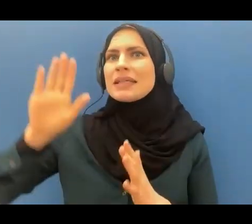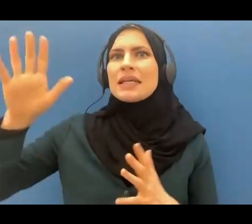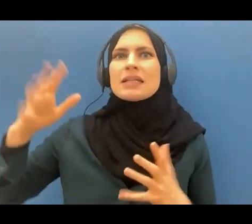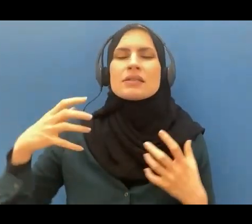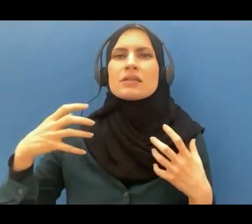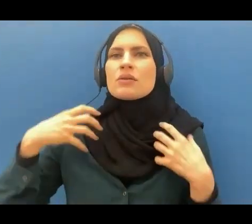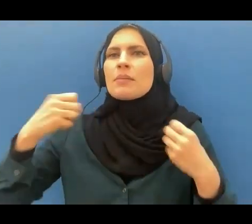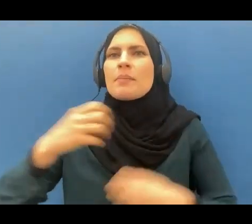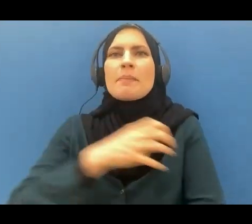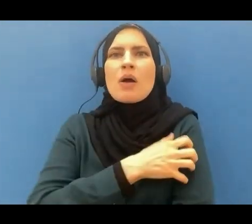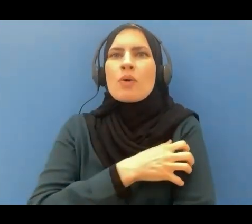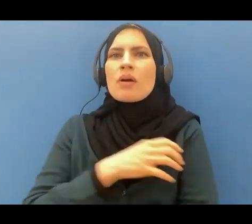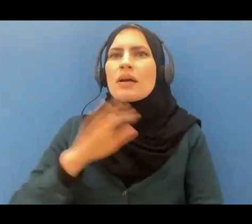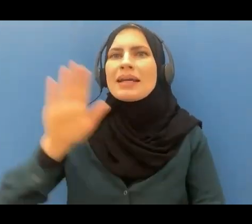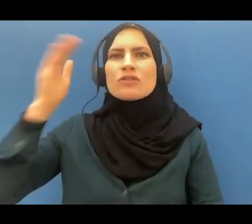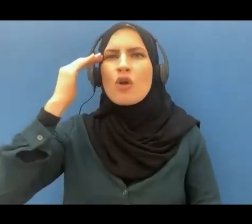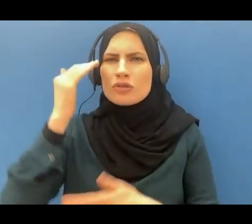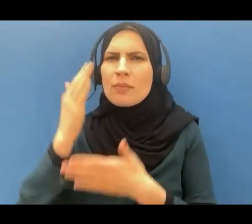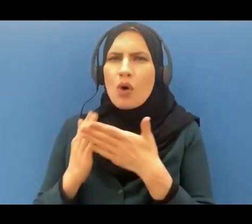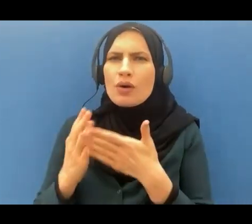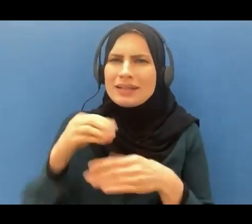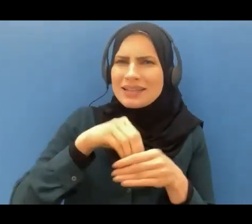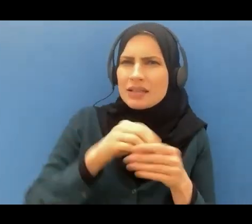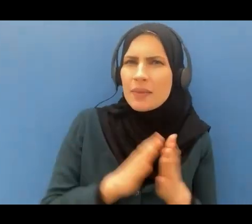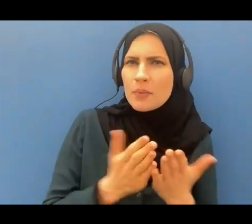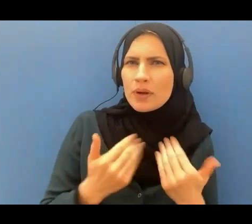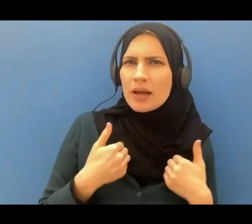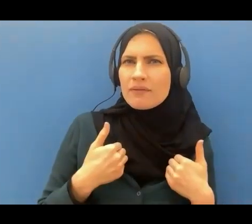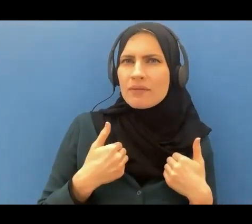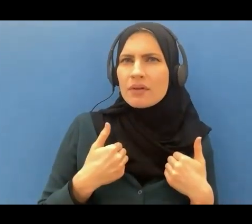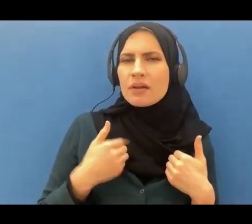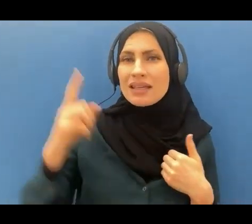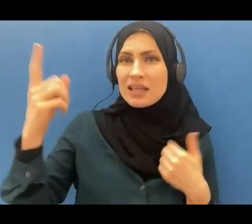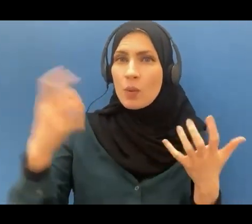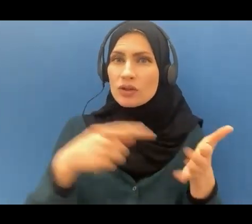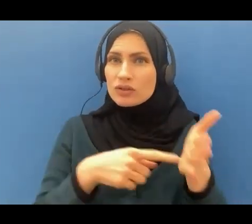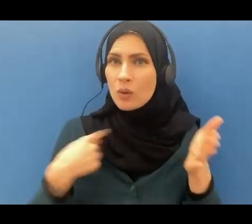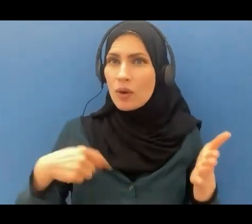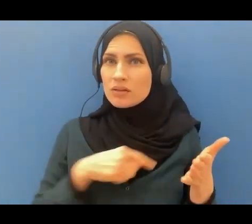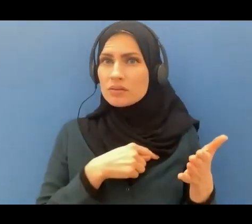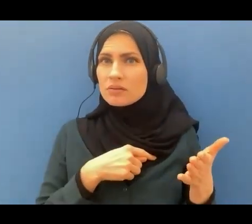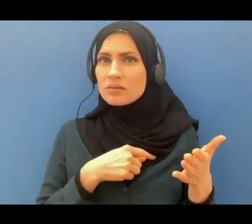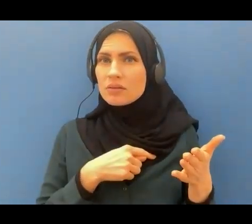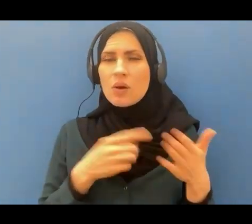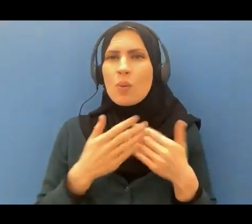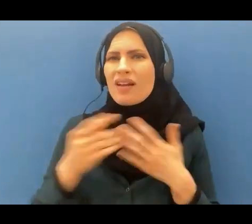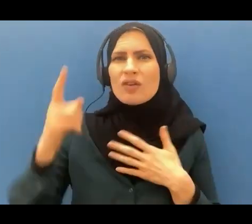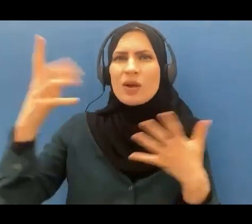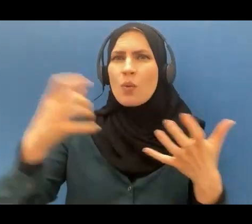part of his knowledge that he wants to show us whatever he wants to share with us